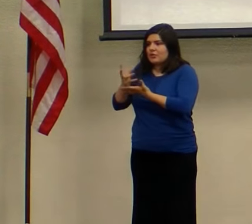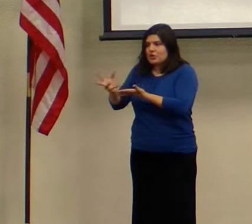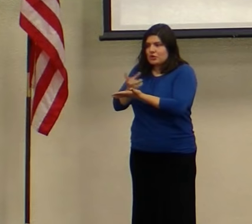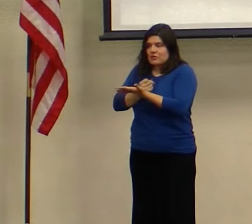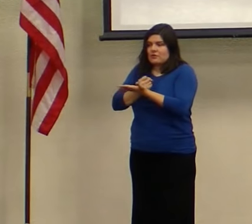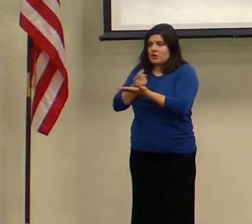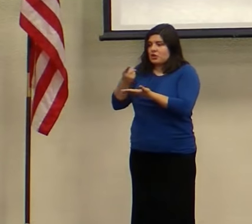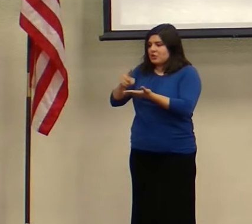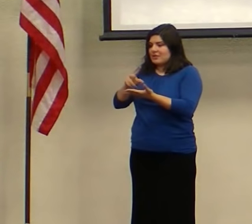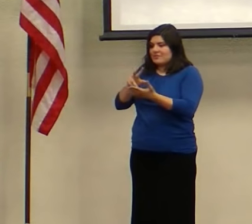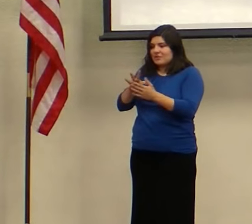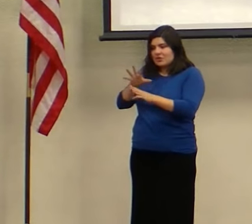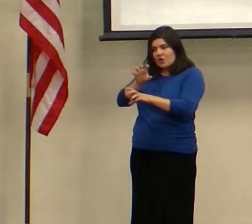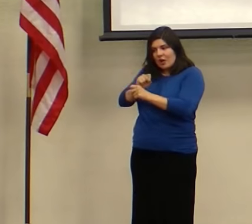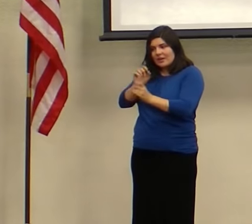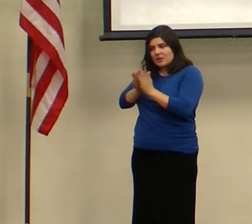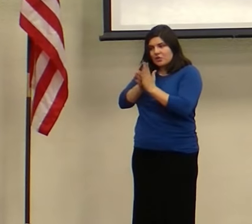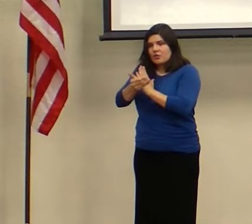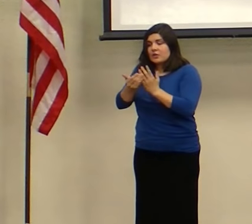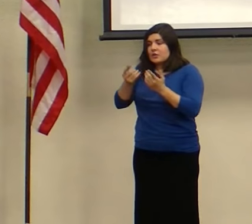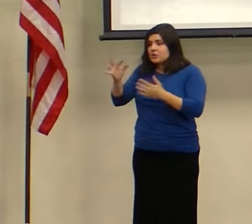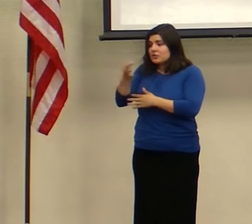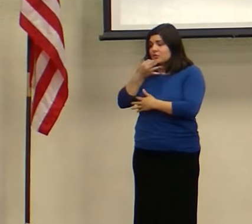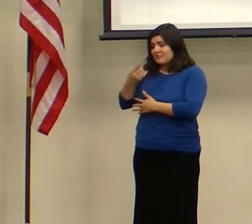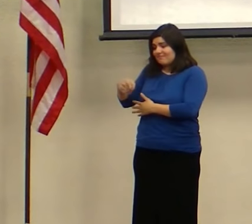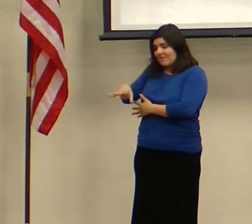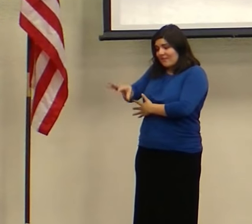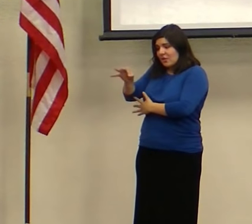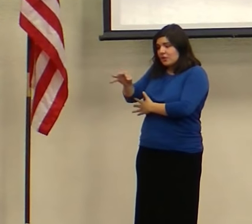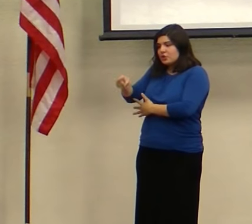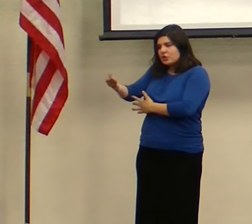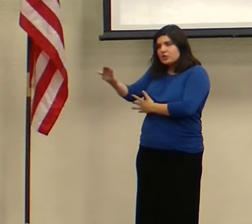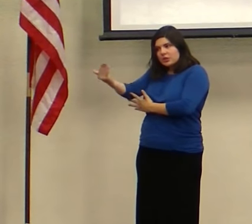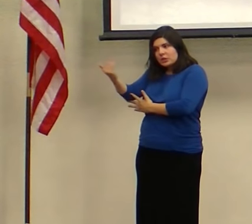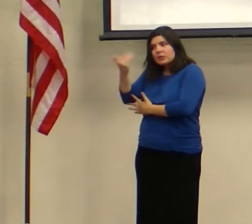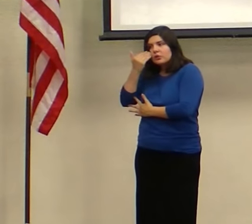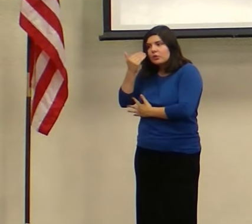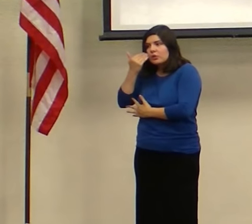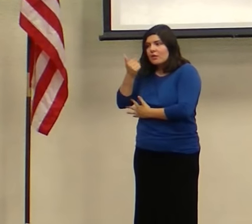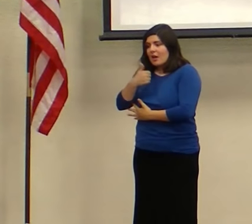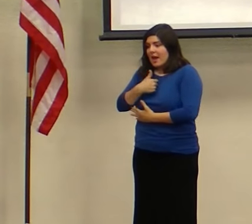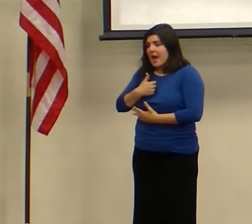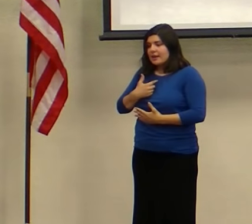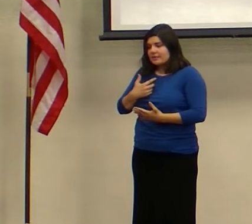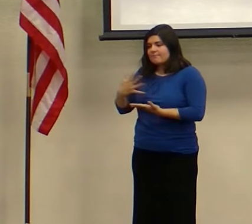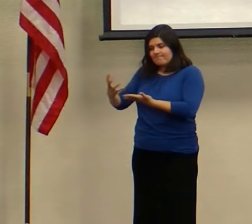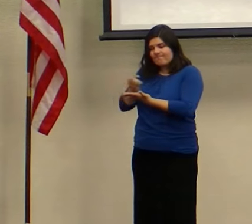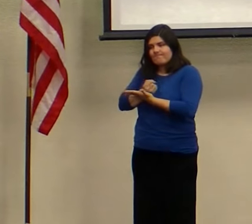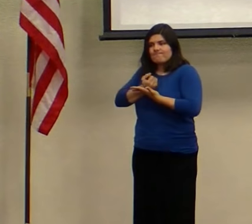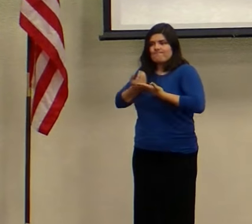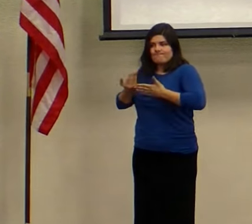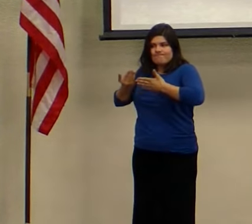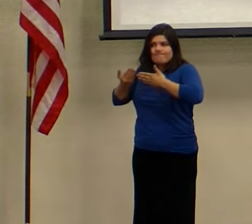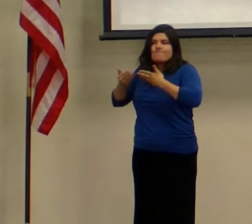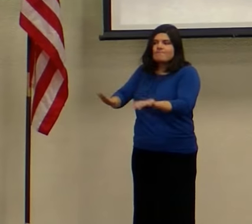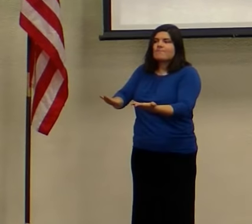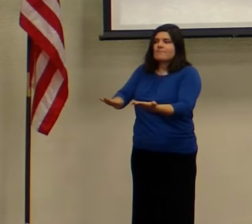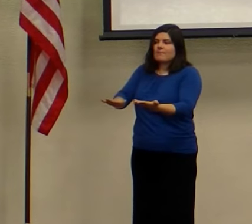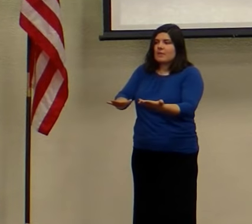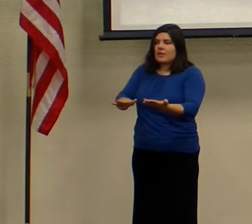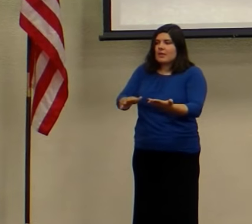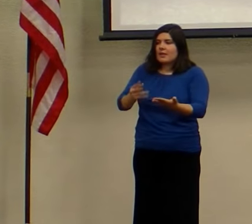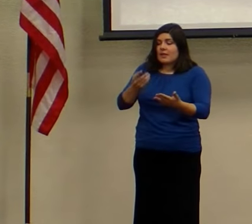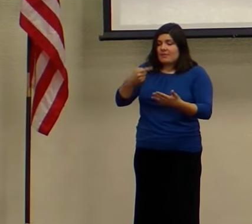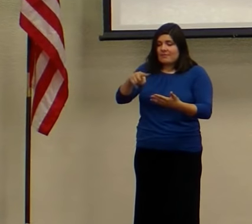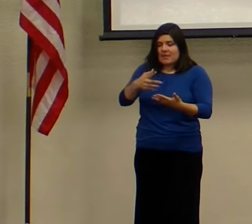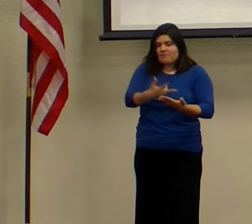adultery and as soon as they found her, she knew, I deserve to die. They dragged her through the